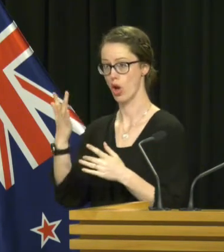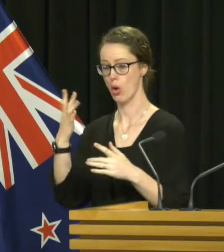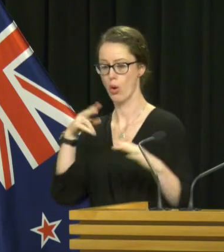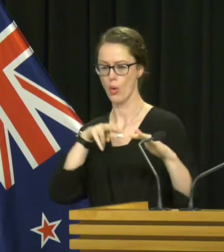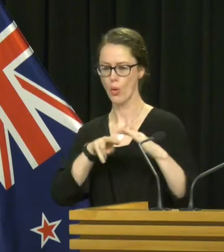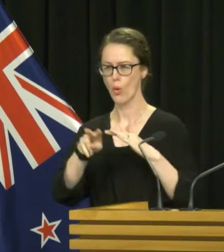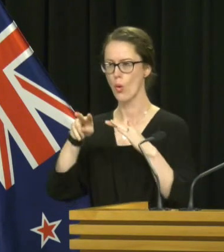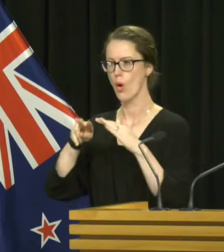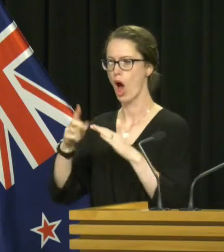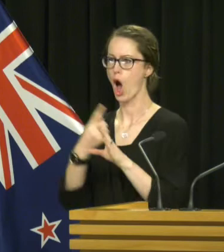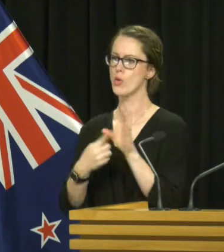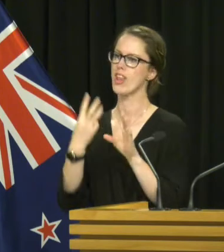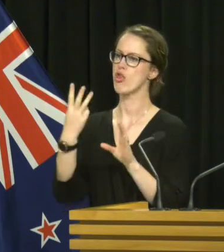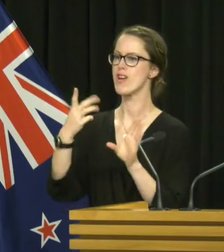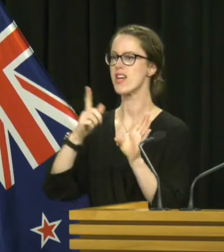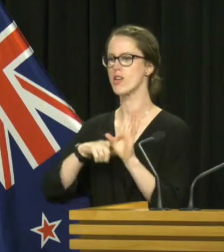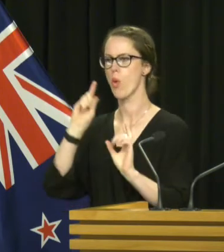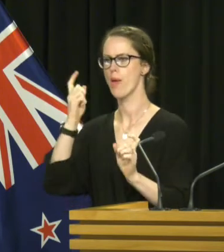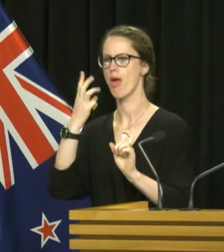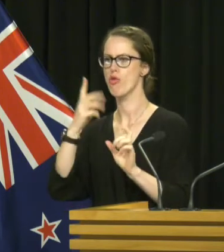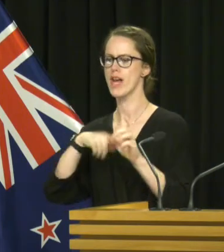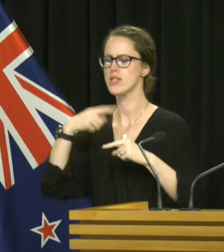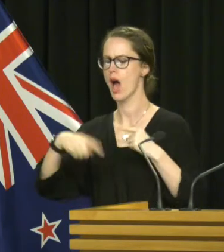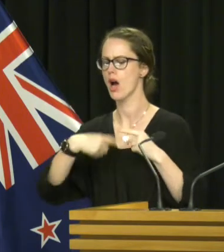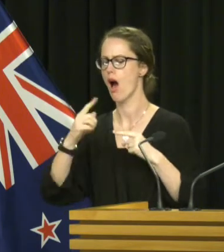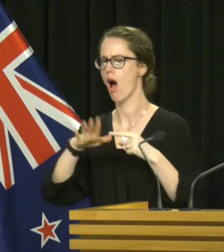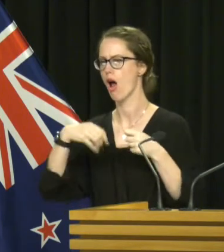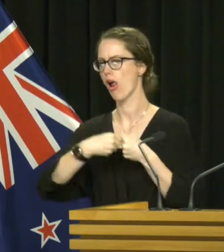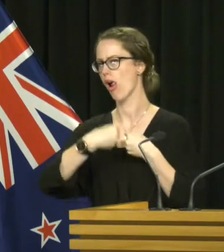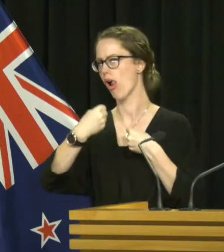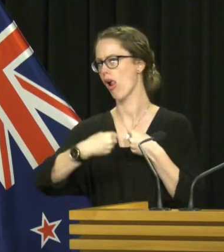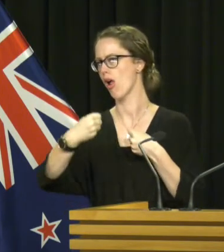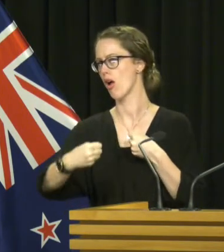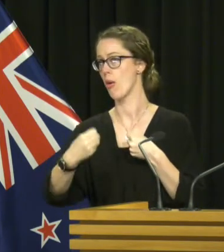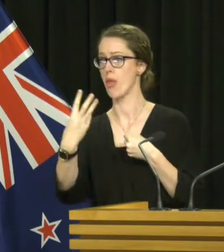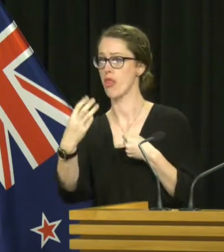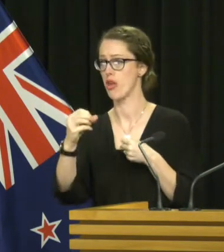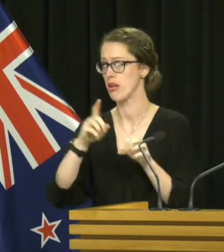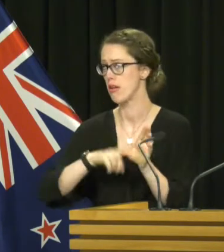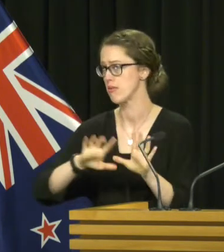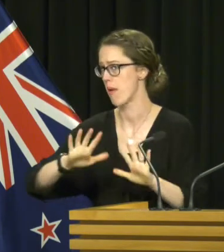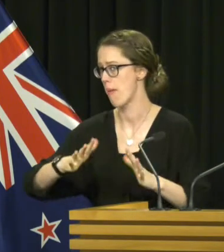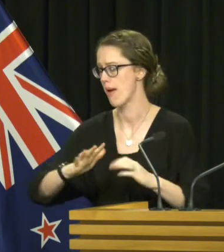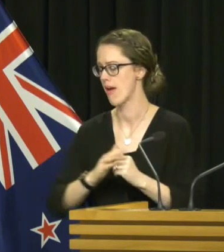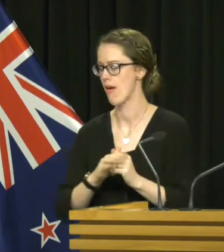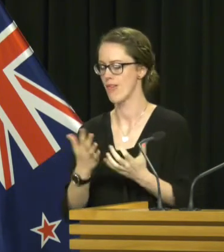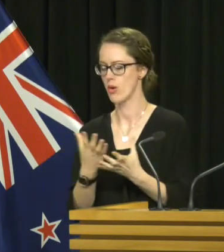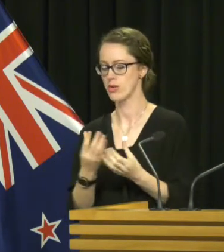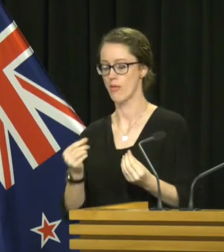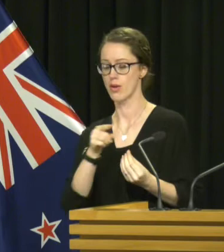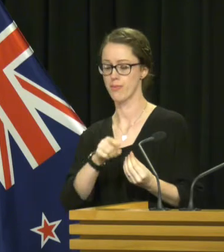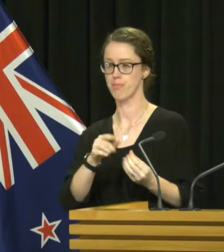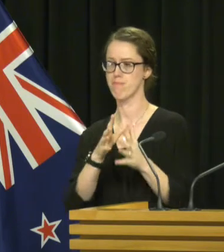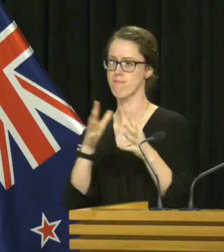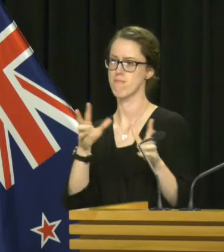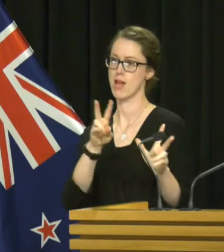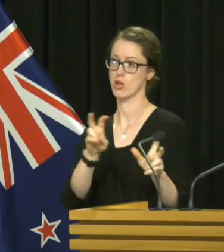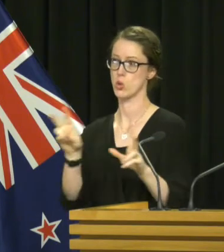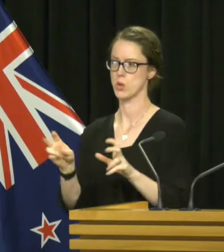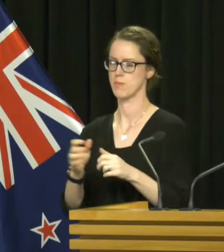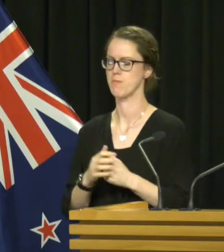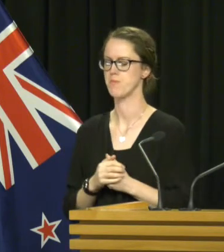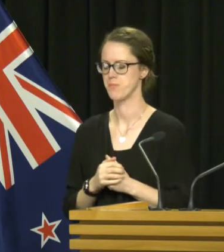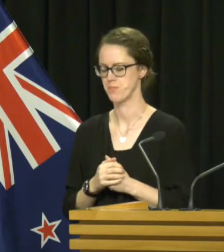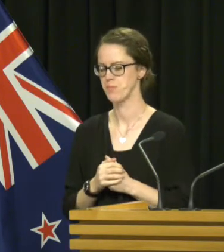beyond three year cycles out to even as far as 30 years in terms of addressing some of those significant issues.